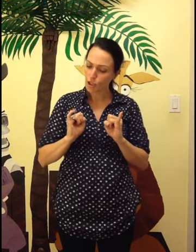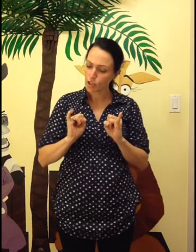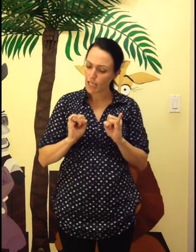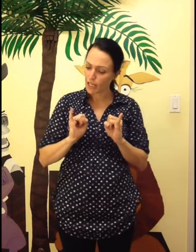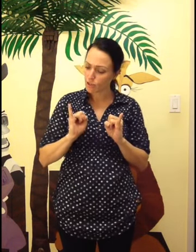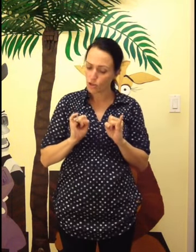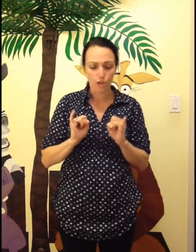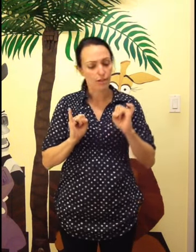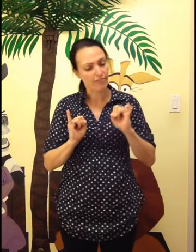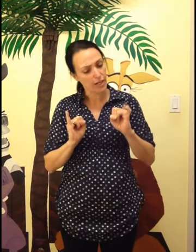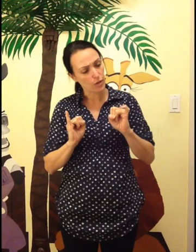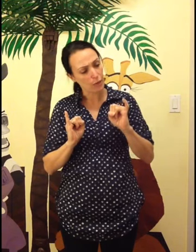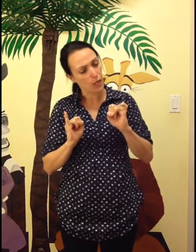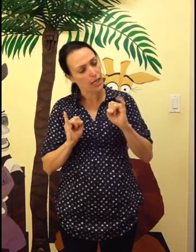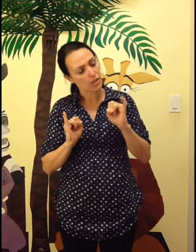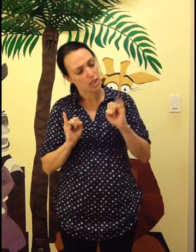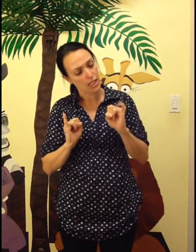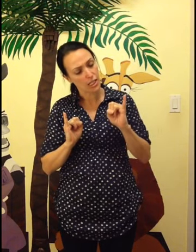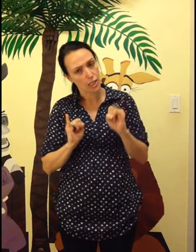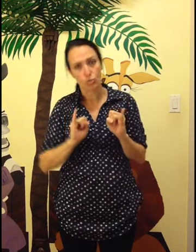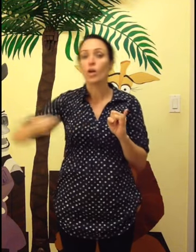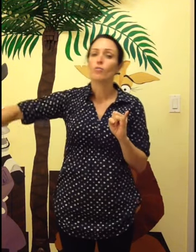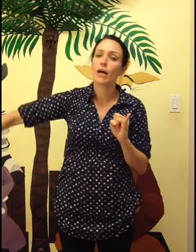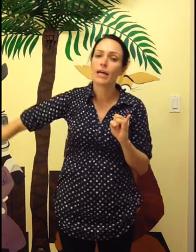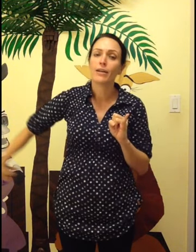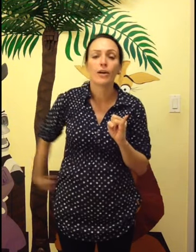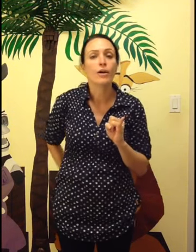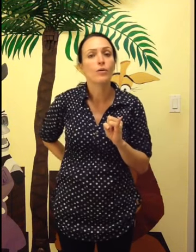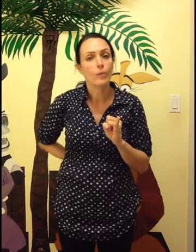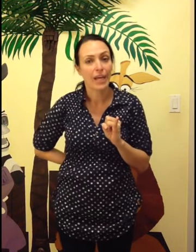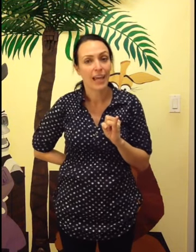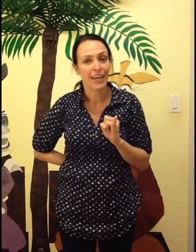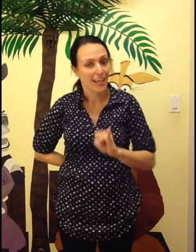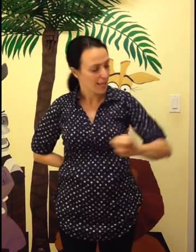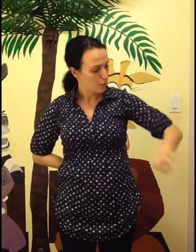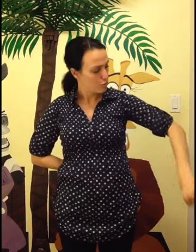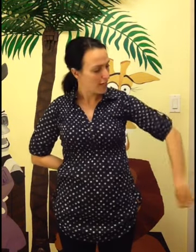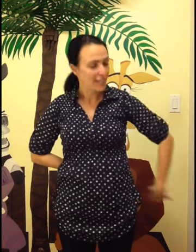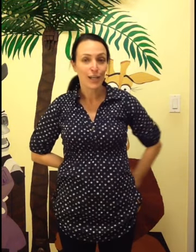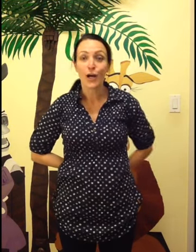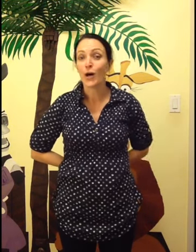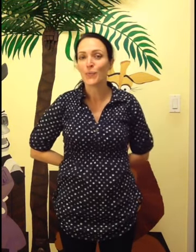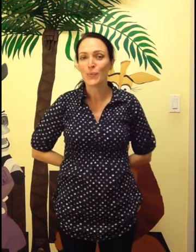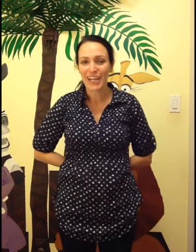today sir very well I thank you run away run away